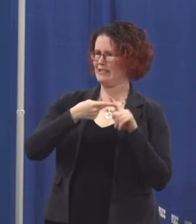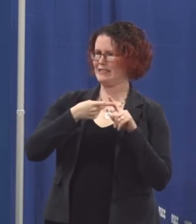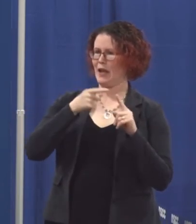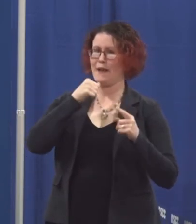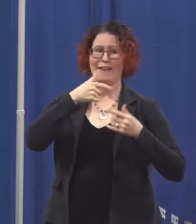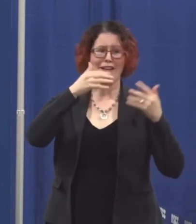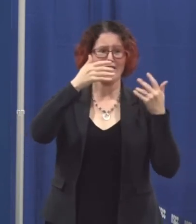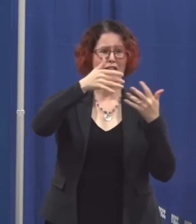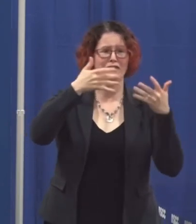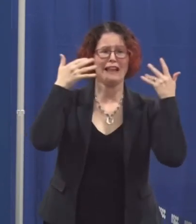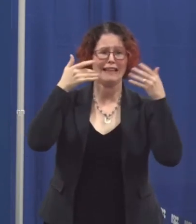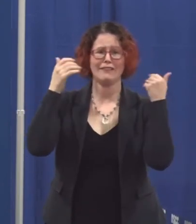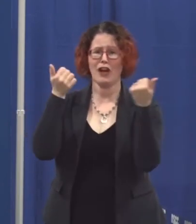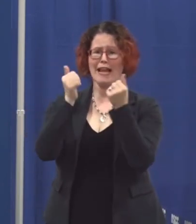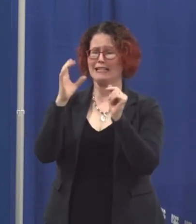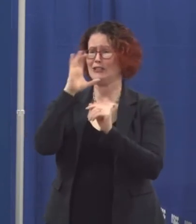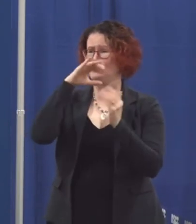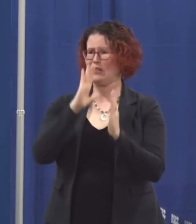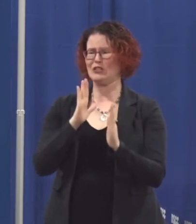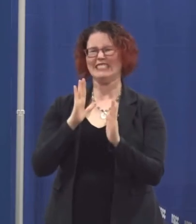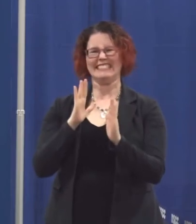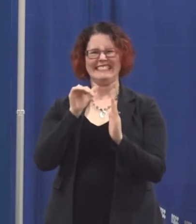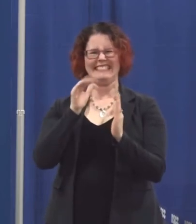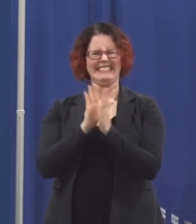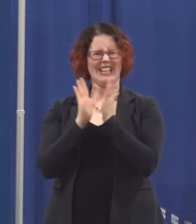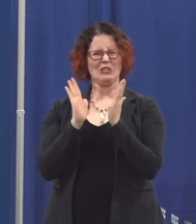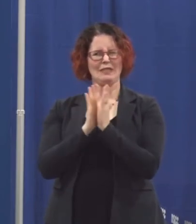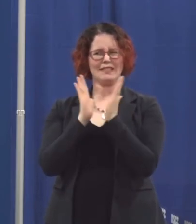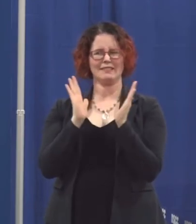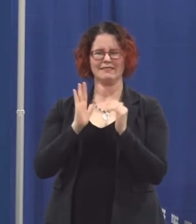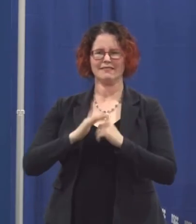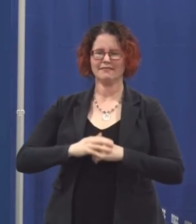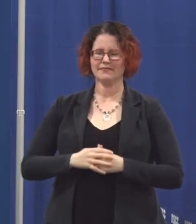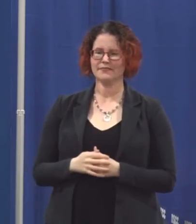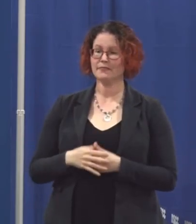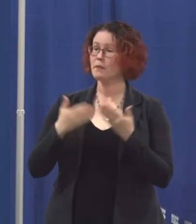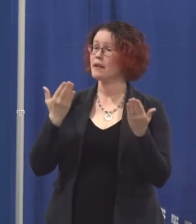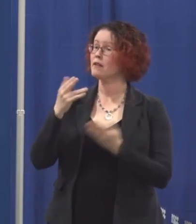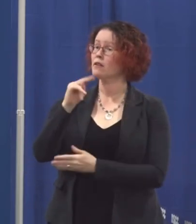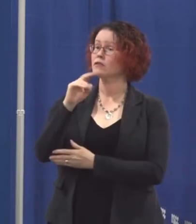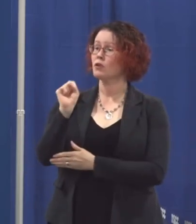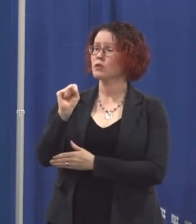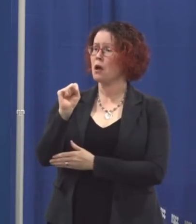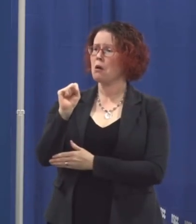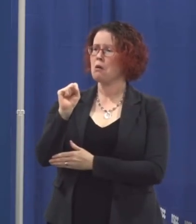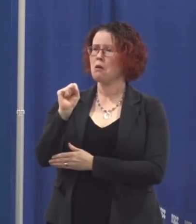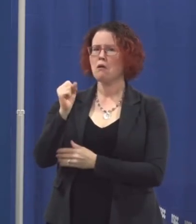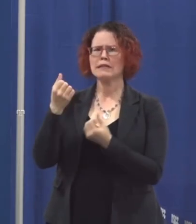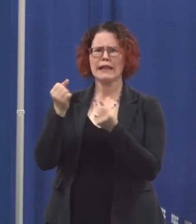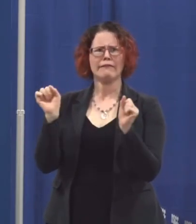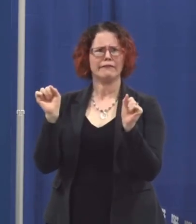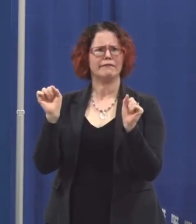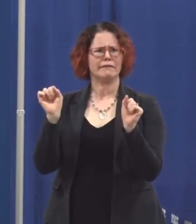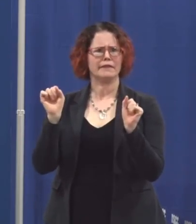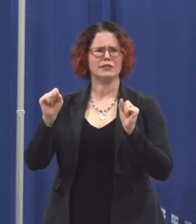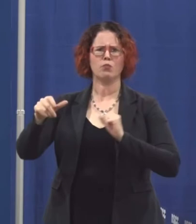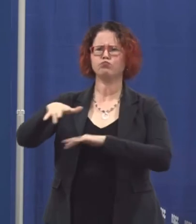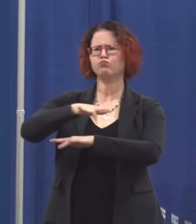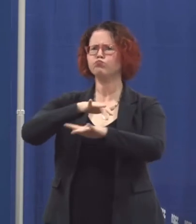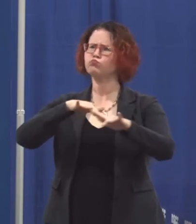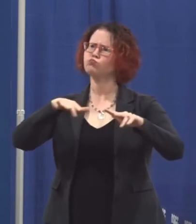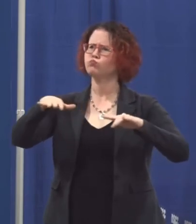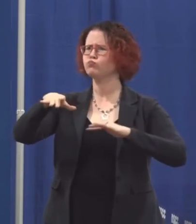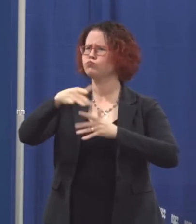here though that is either not the case or everyone on campus has considered you a friend